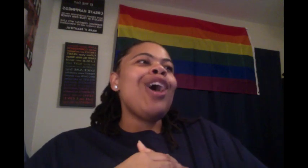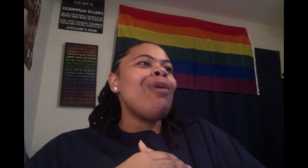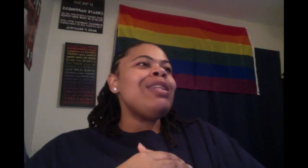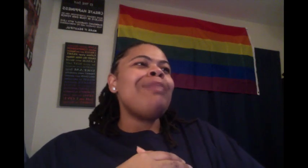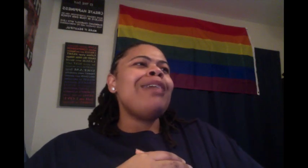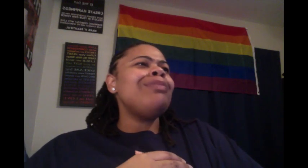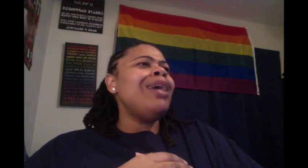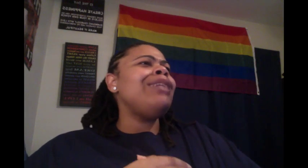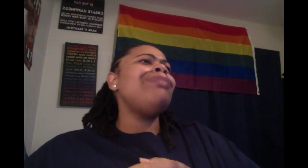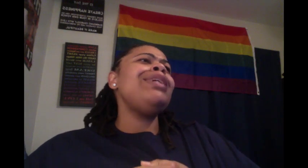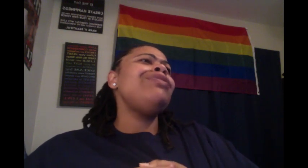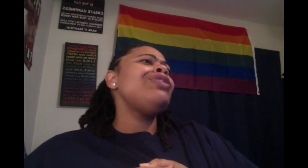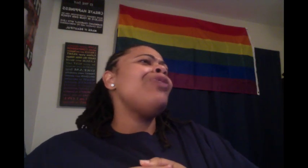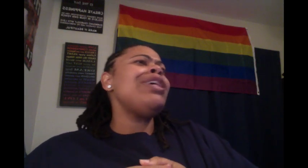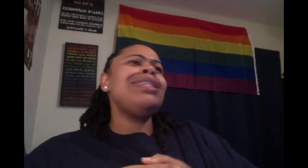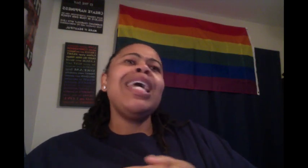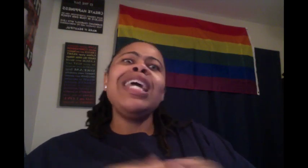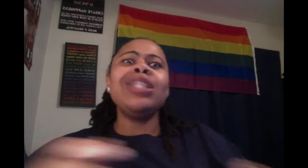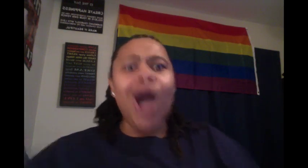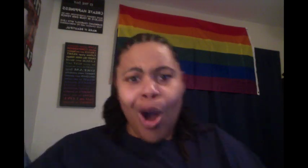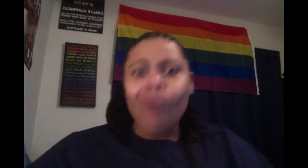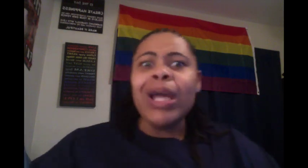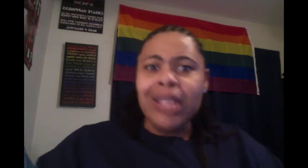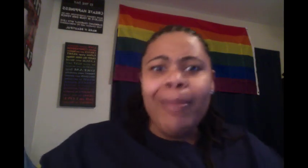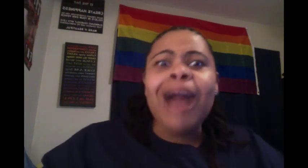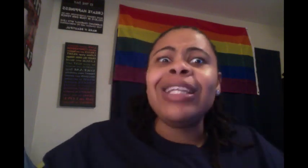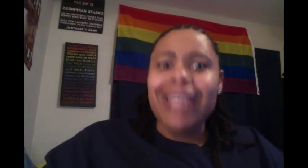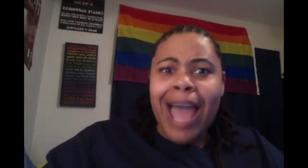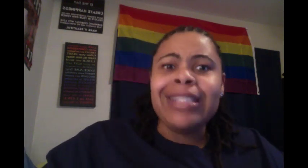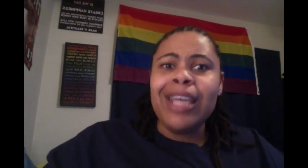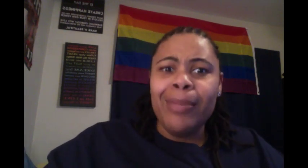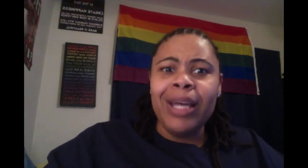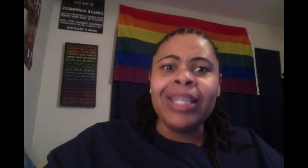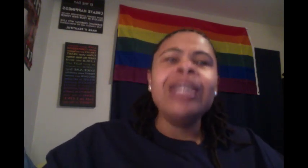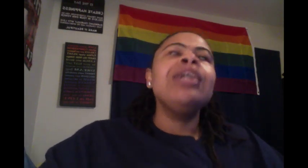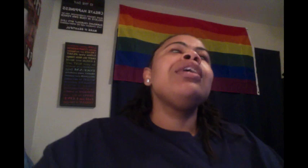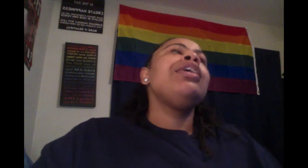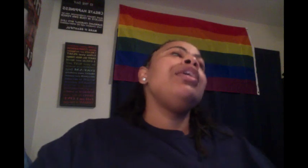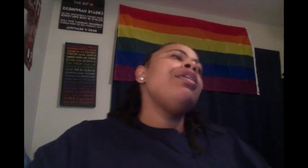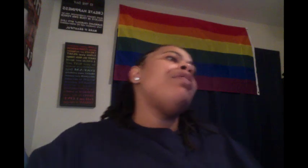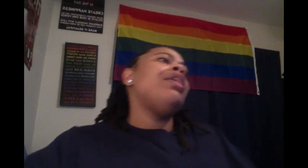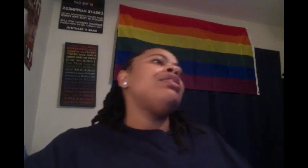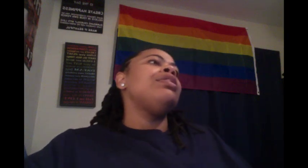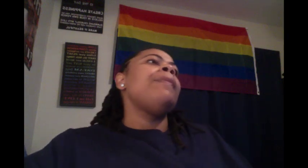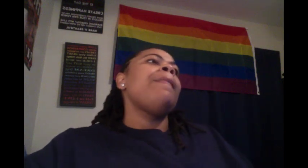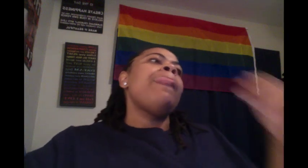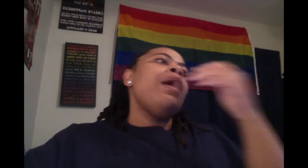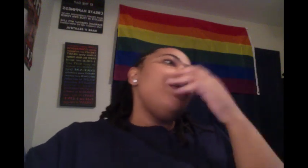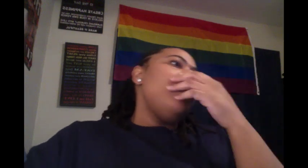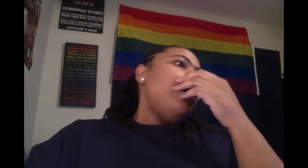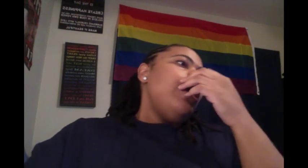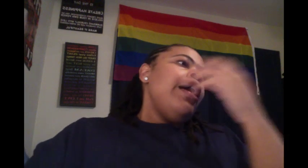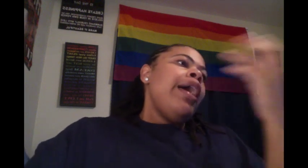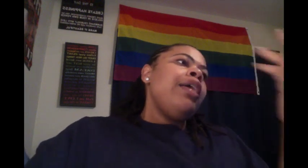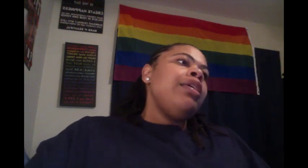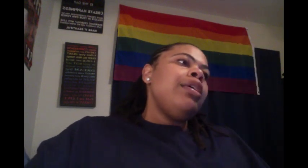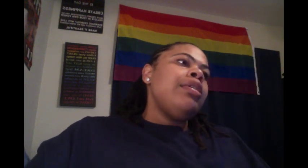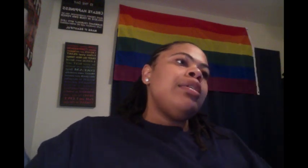always about the money. Bitch, Victoria said it's always about the goddamn money. Here go Hunter. Eight years in the